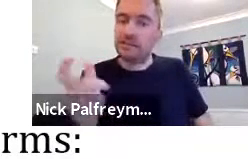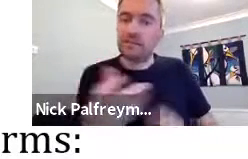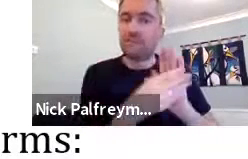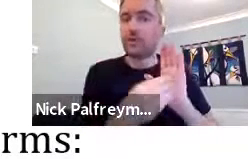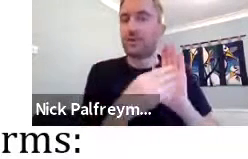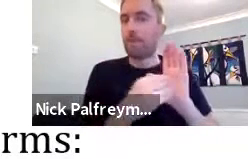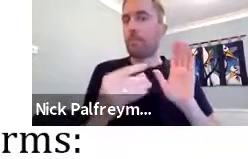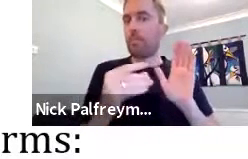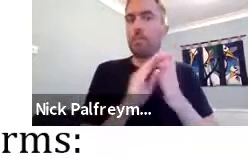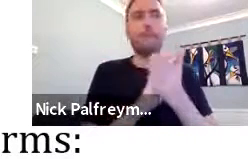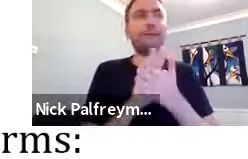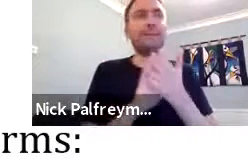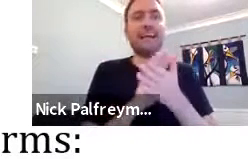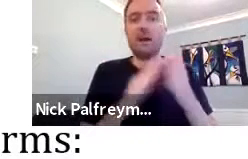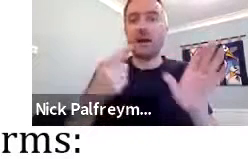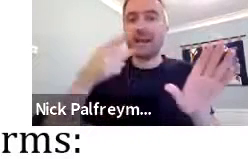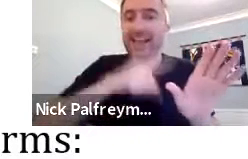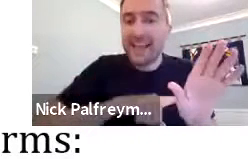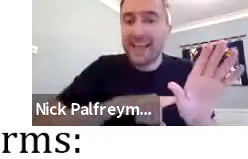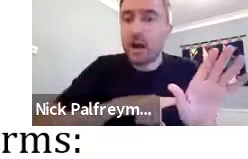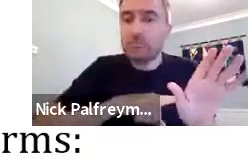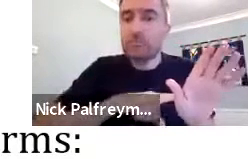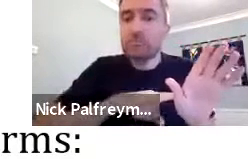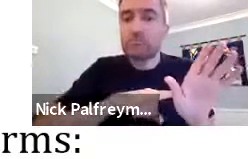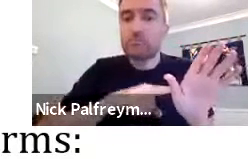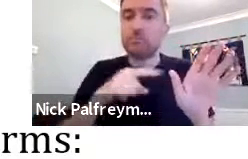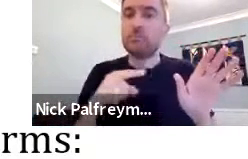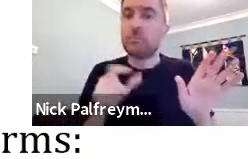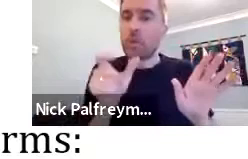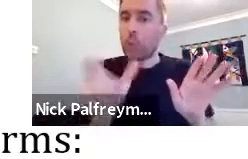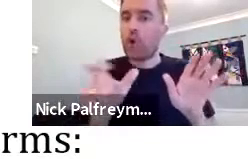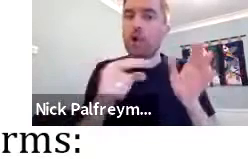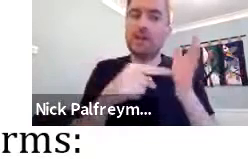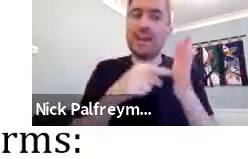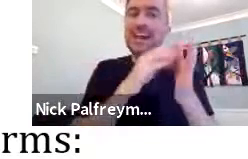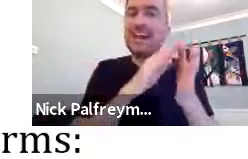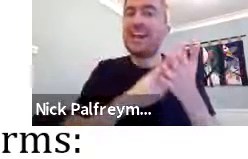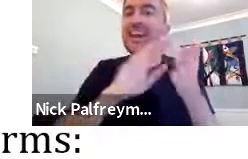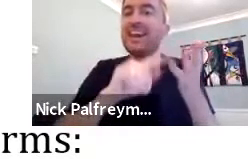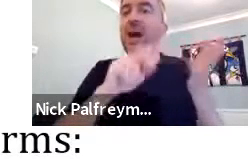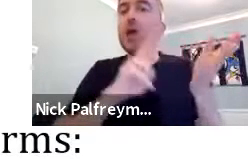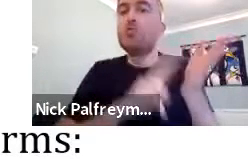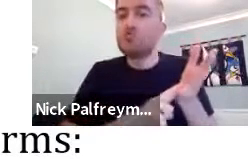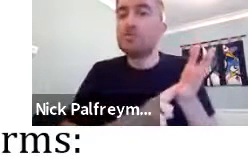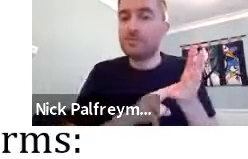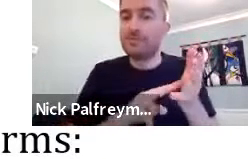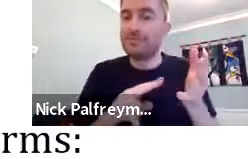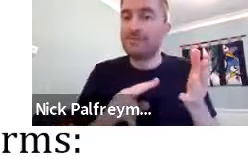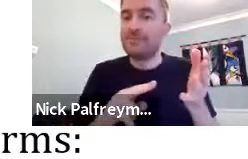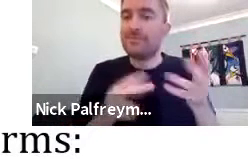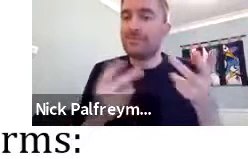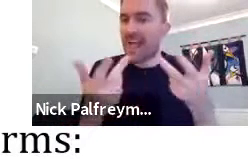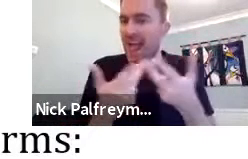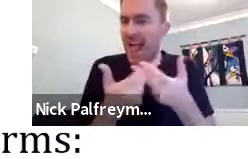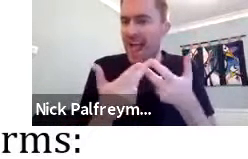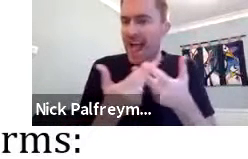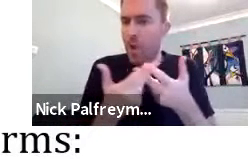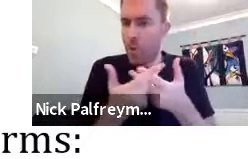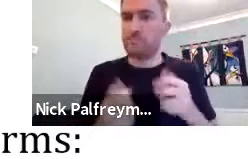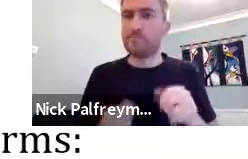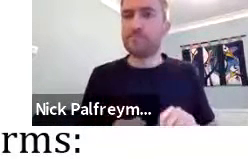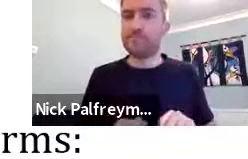pick three letters. Two or three letters from a word. So, for example, word. The word year